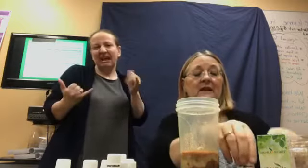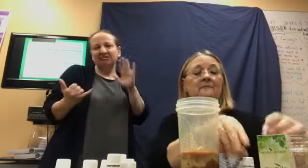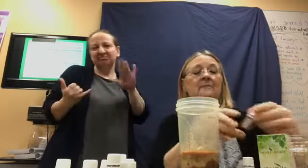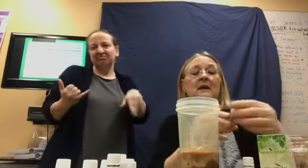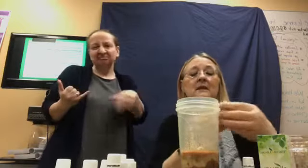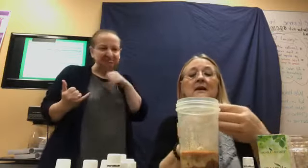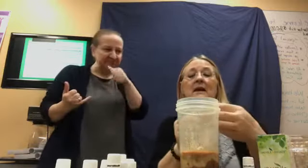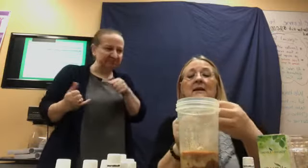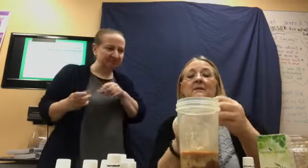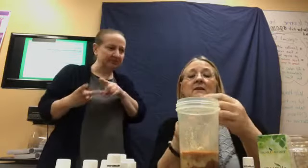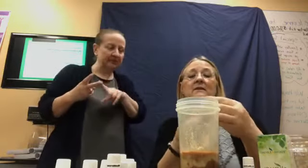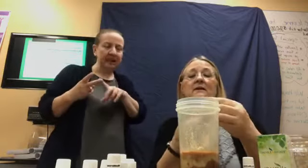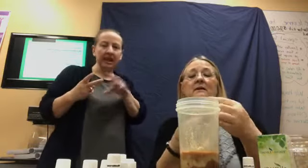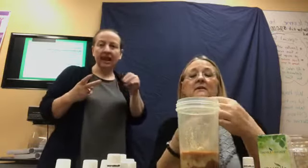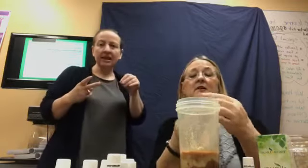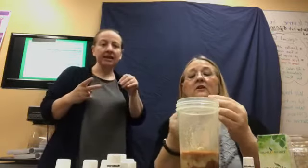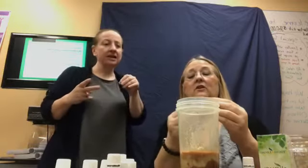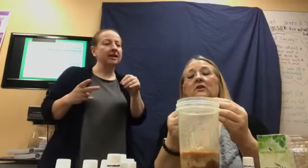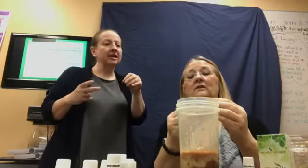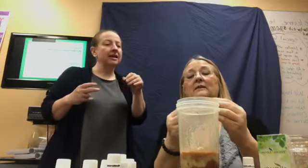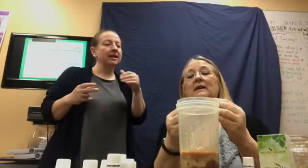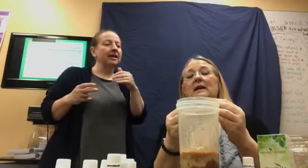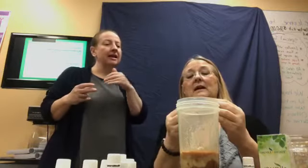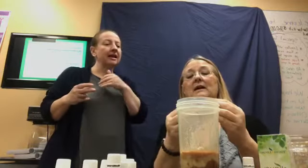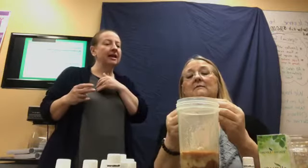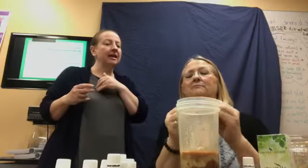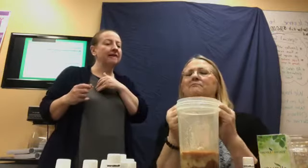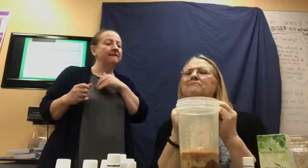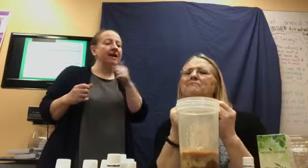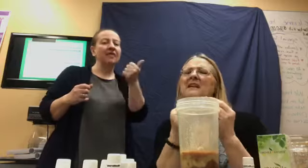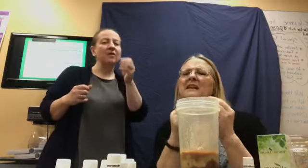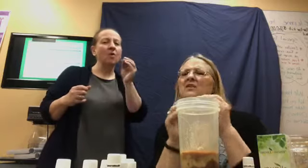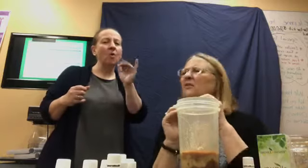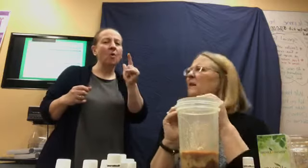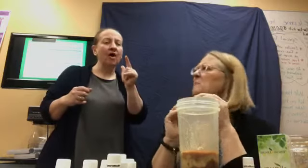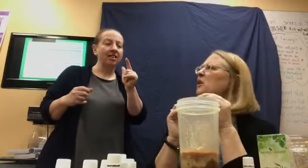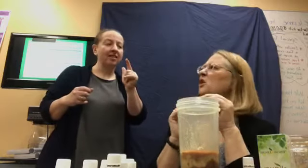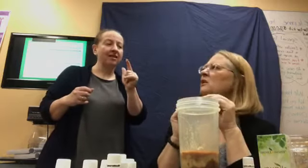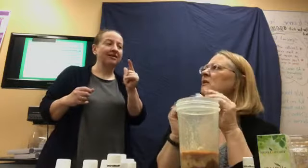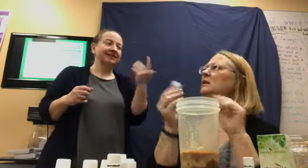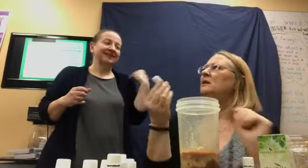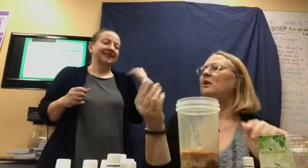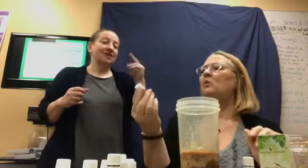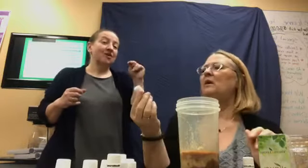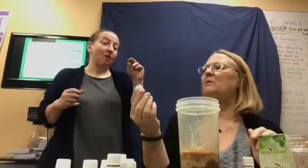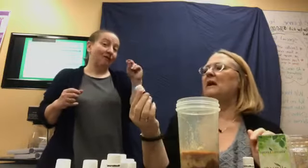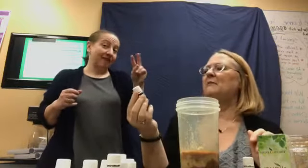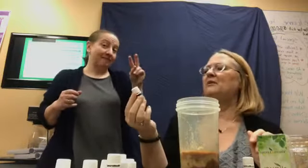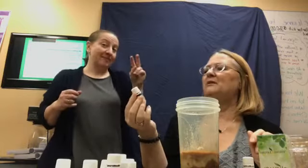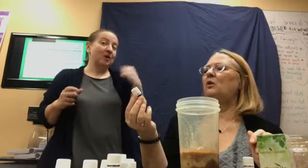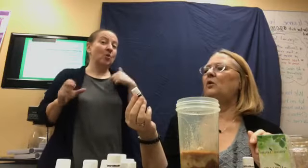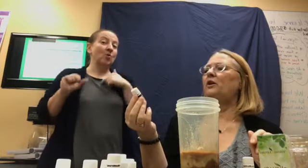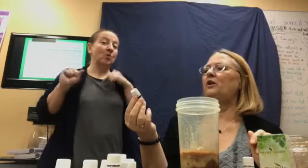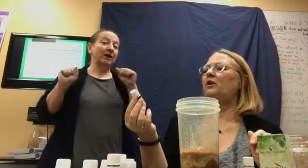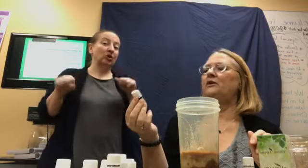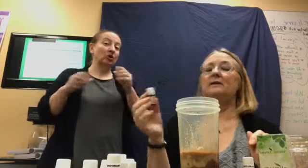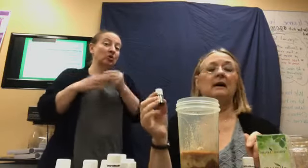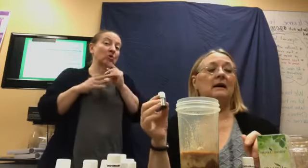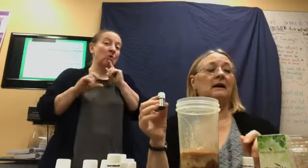And, then there's, um, in November, we were able to order, uh,